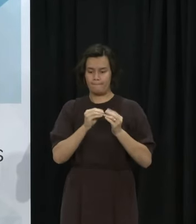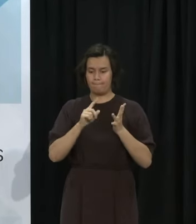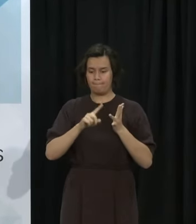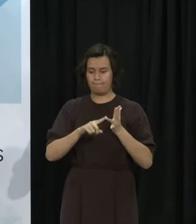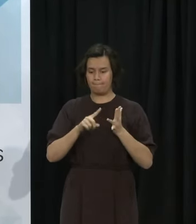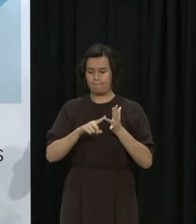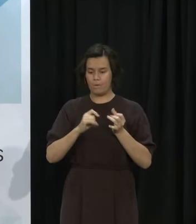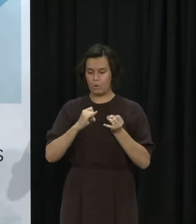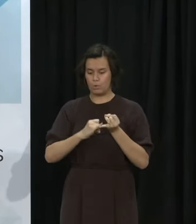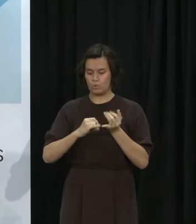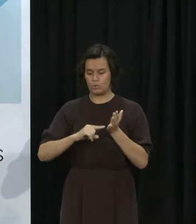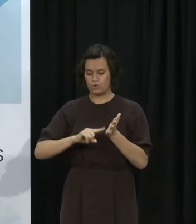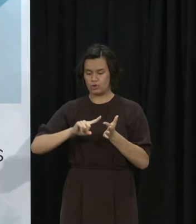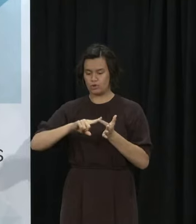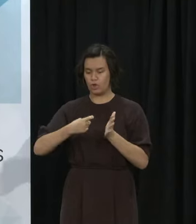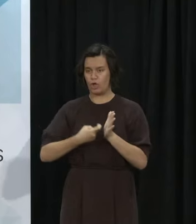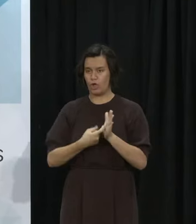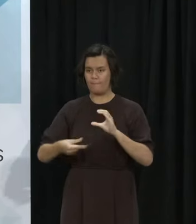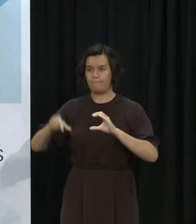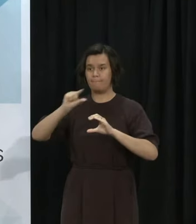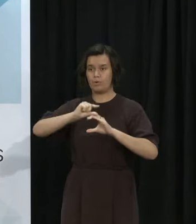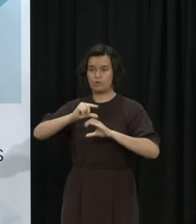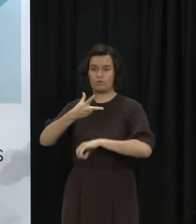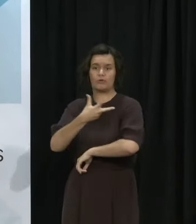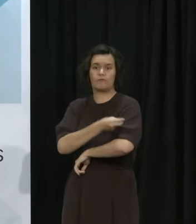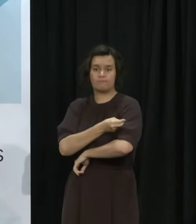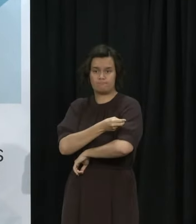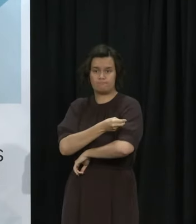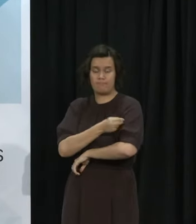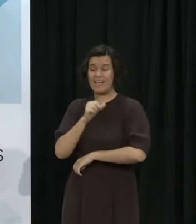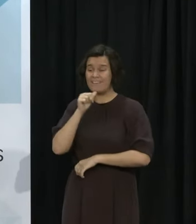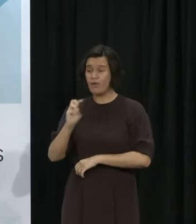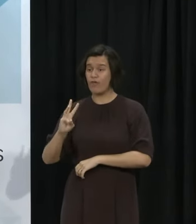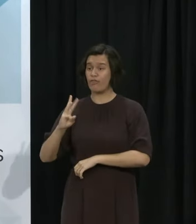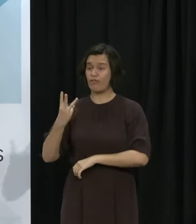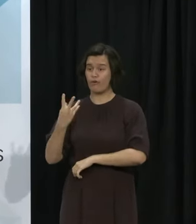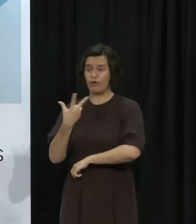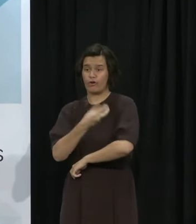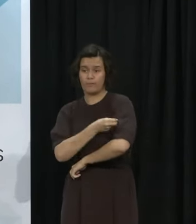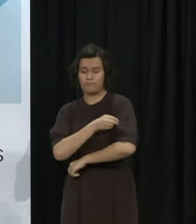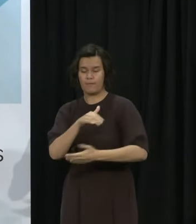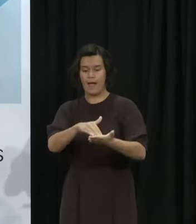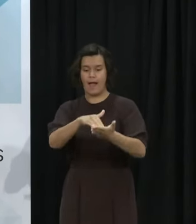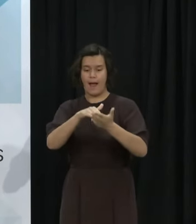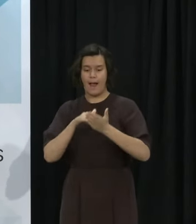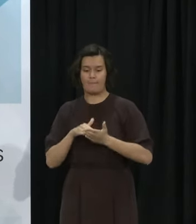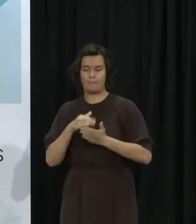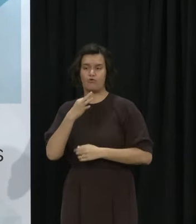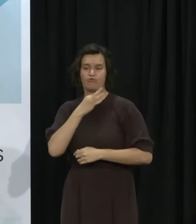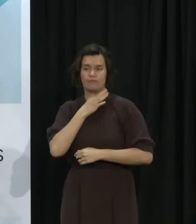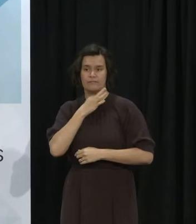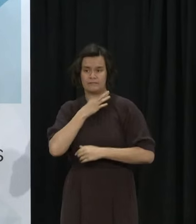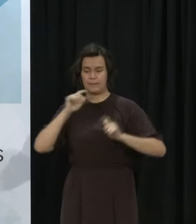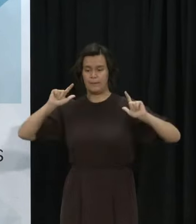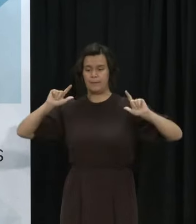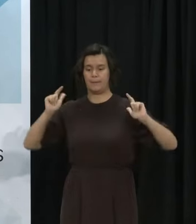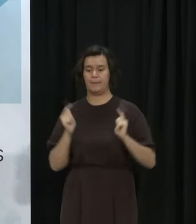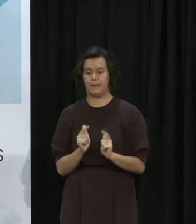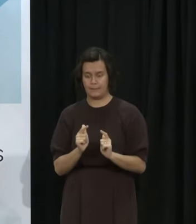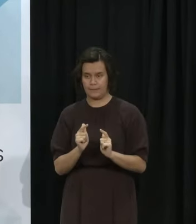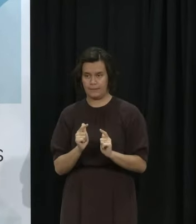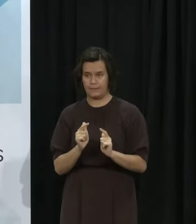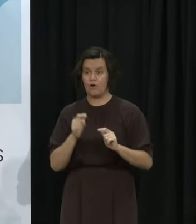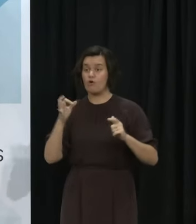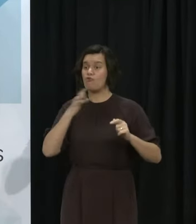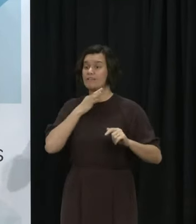that the booster vaccinations significantly lift an individual's immunity, reducing the spread and the severity of COVID